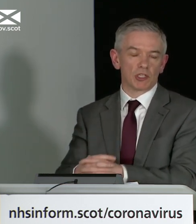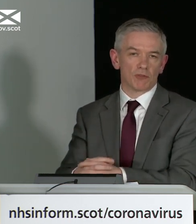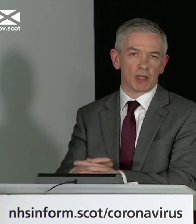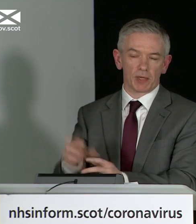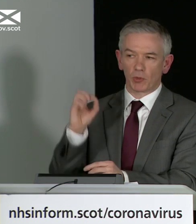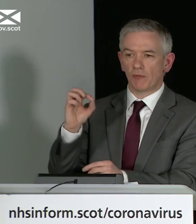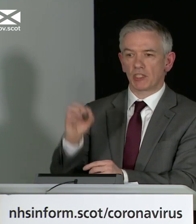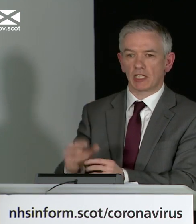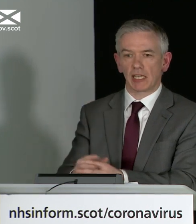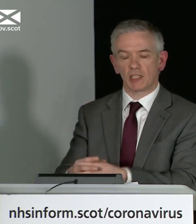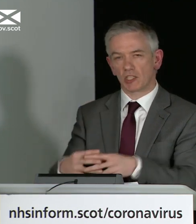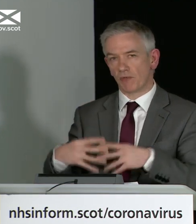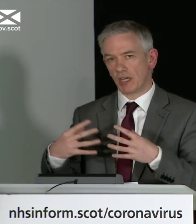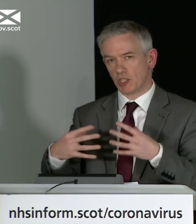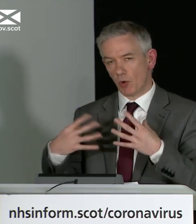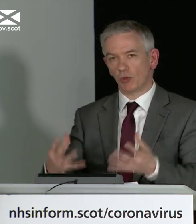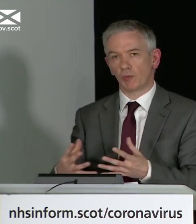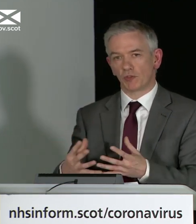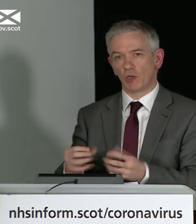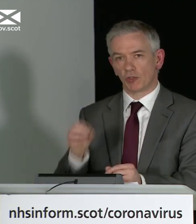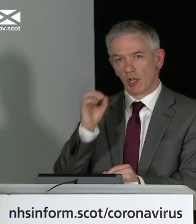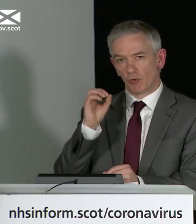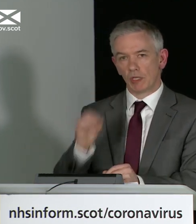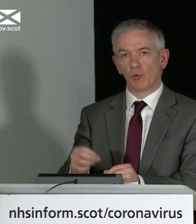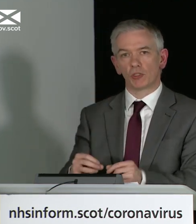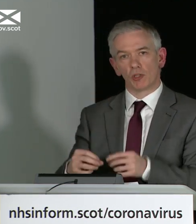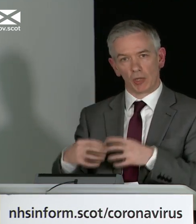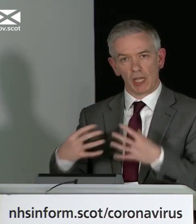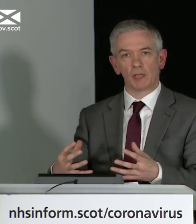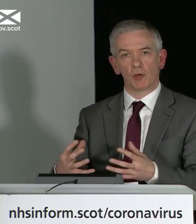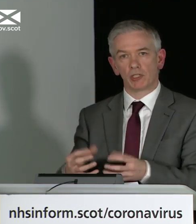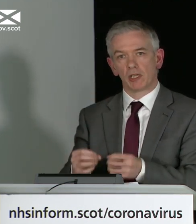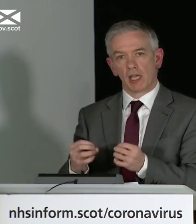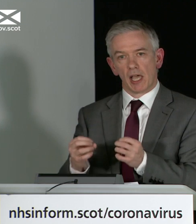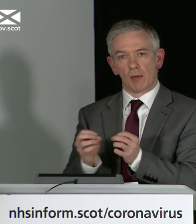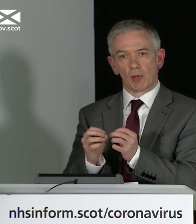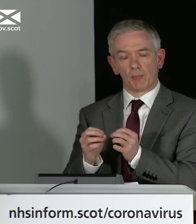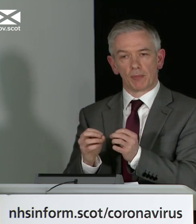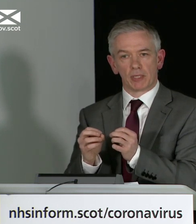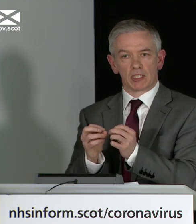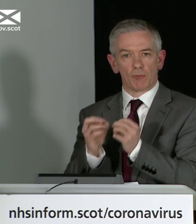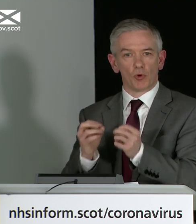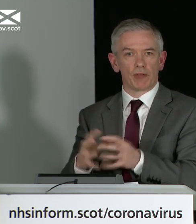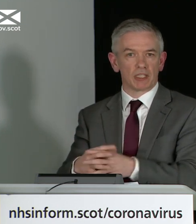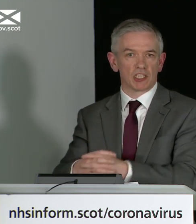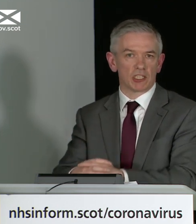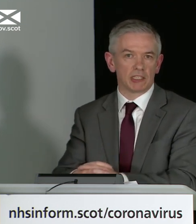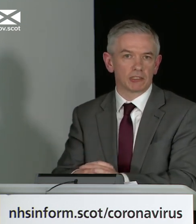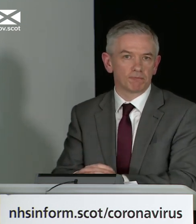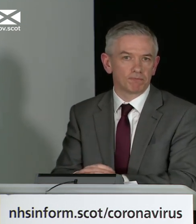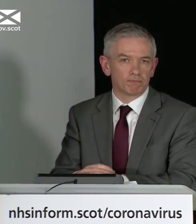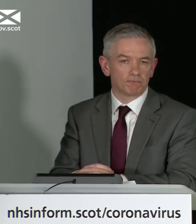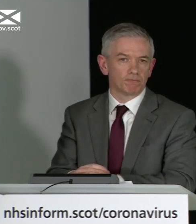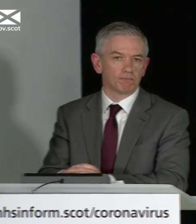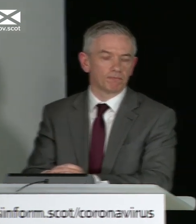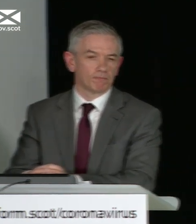consequences of that. But I would emphasise again, this is a very small number of children, really important that we learn about it. But more evidence is needed.